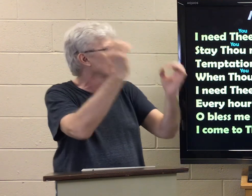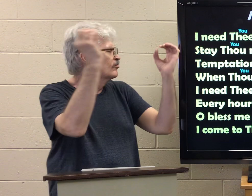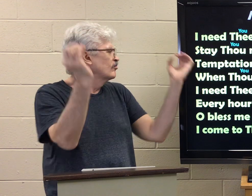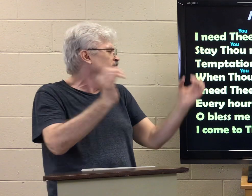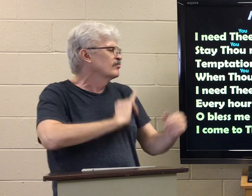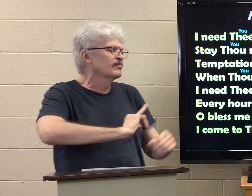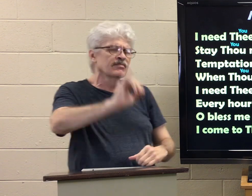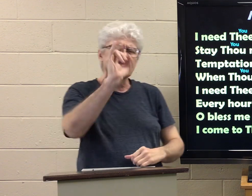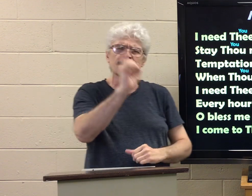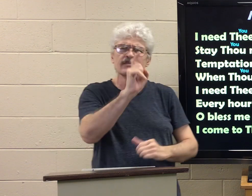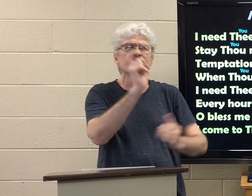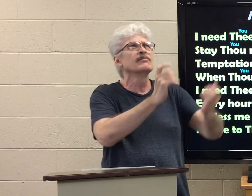O I need thee,